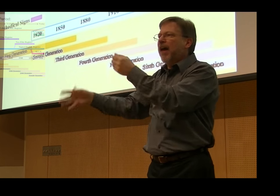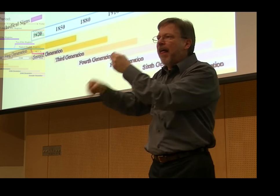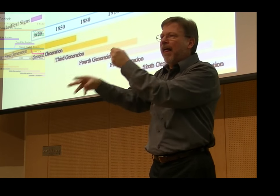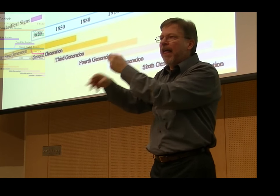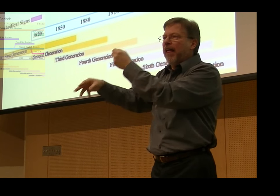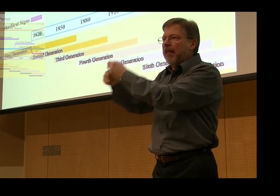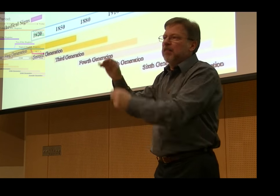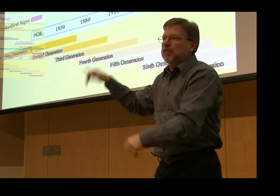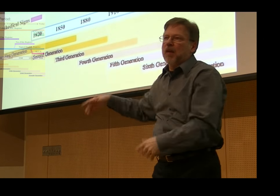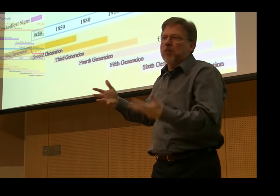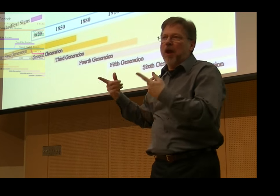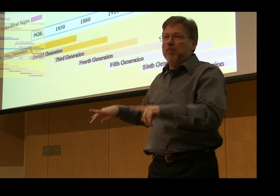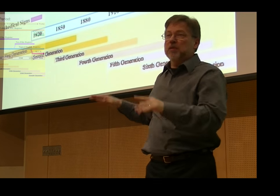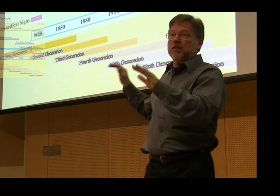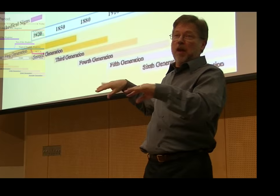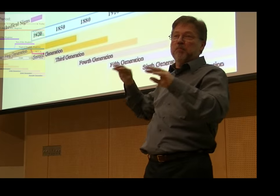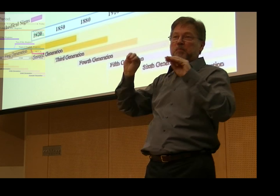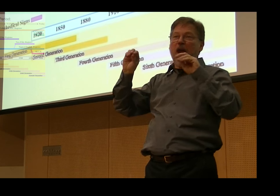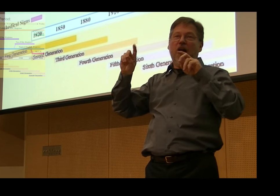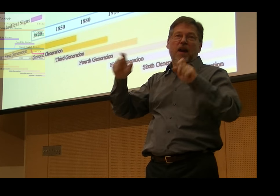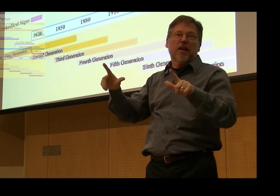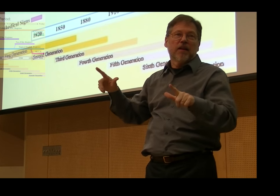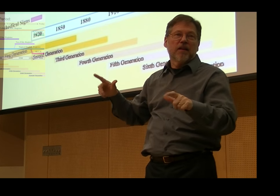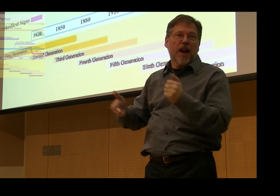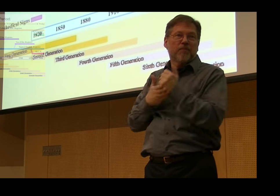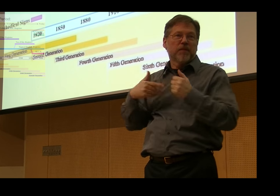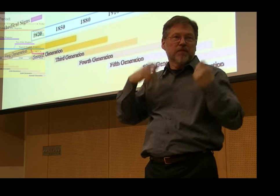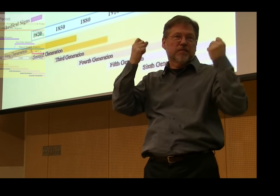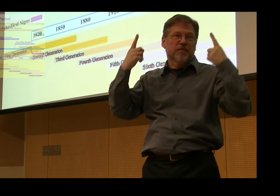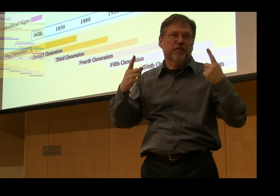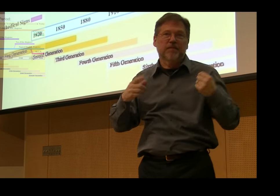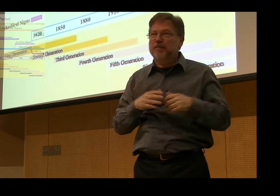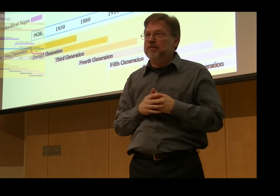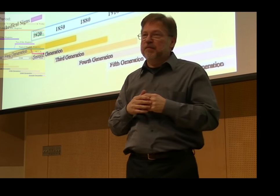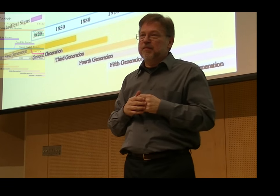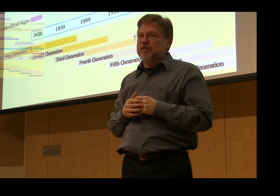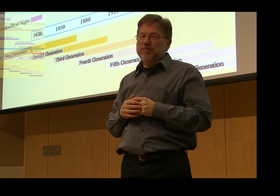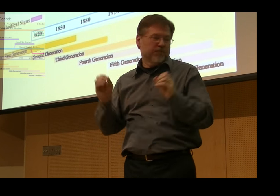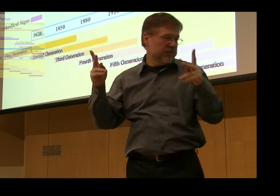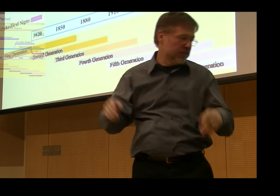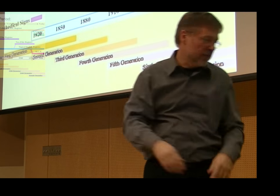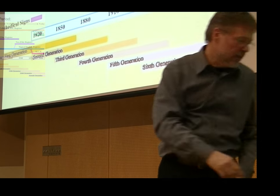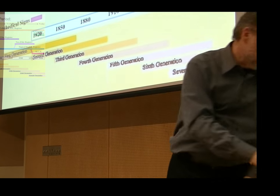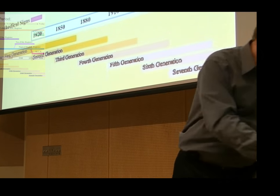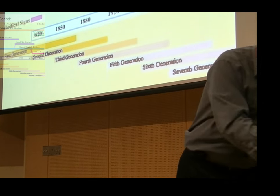MCE systems have their history based in Signed English forms, but